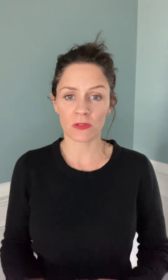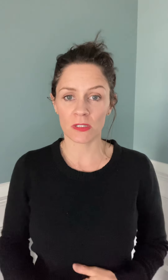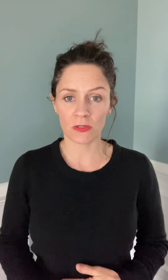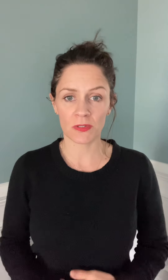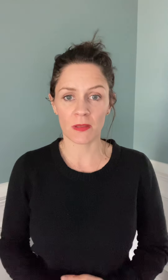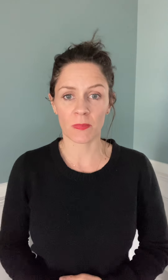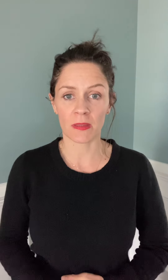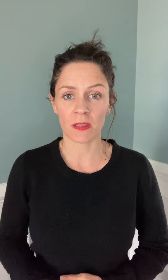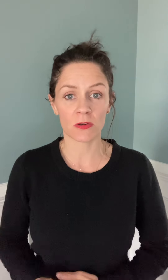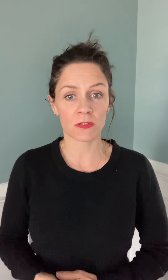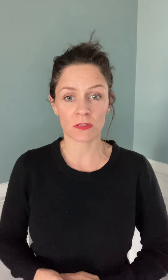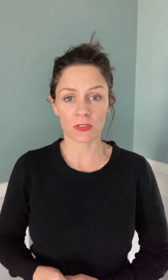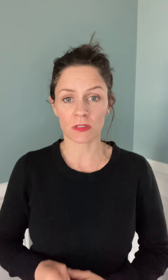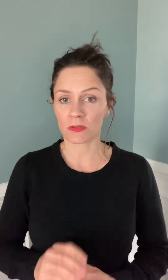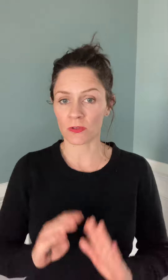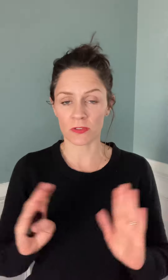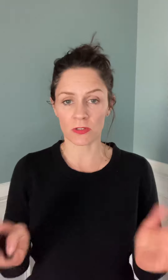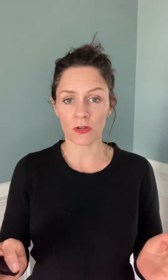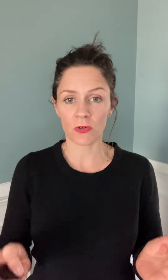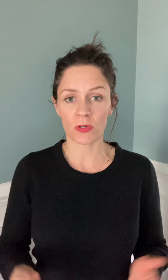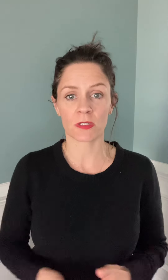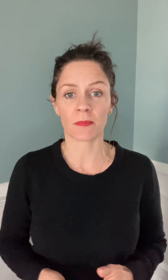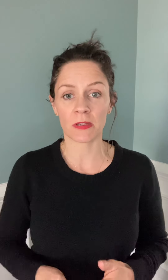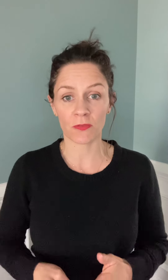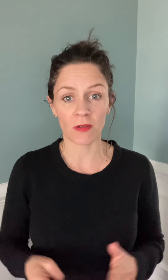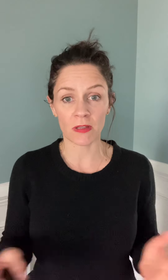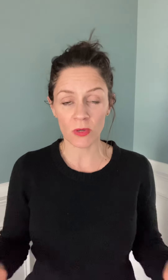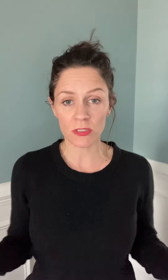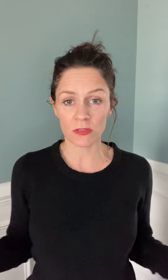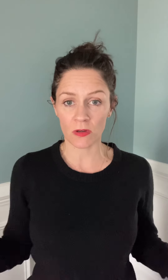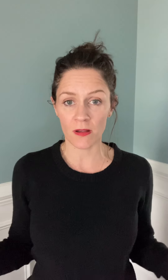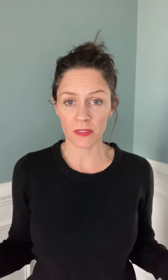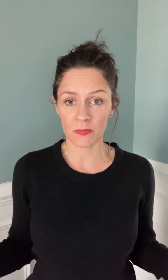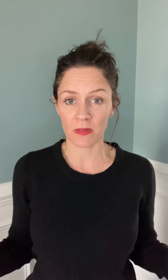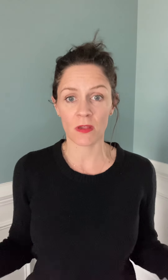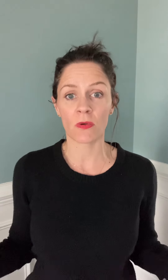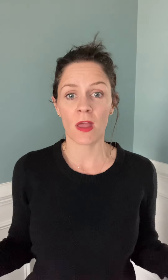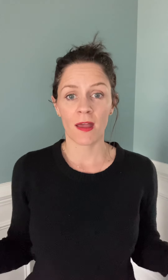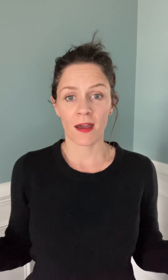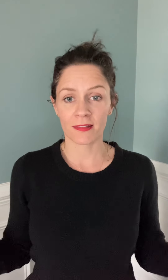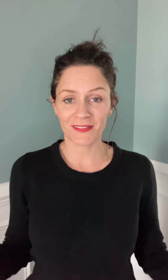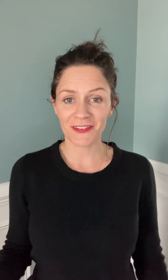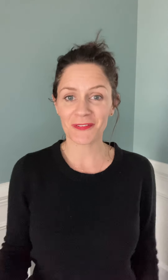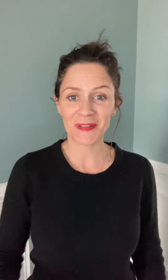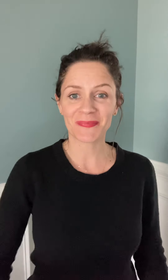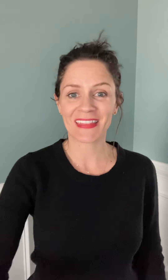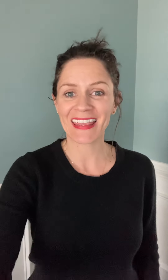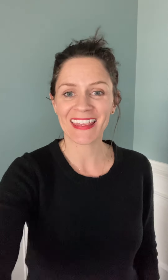can use it. But here's just sort of a starter course. Let me know if you have any questions or comments below. I'd love to hear from you. Thank you.